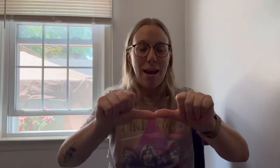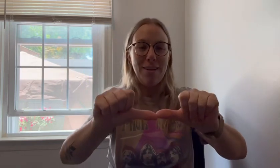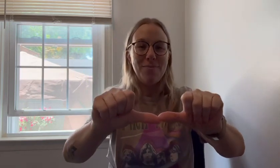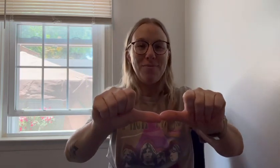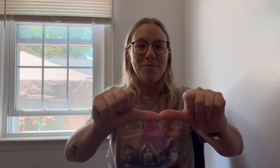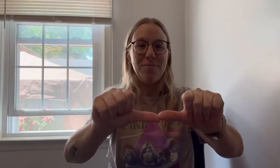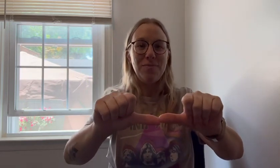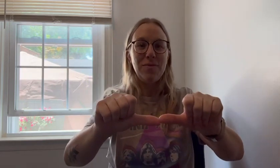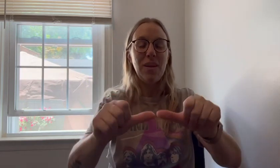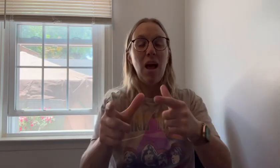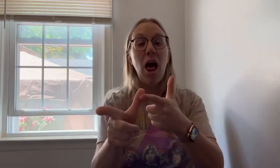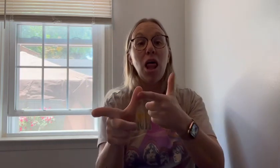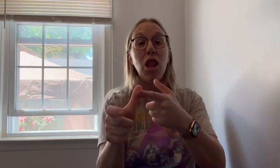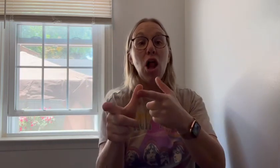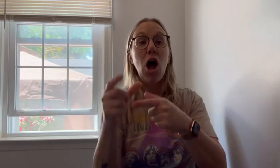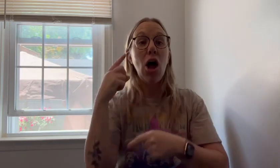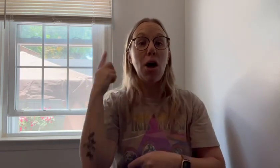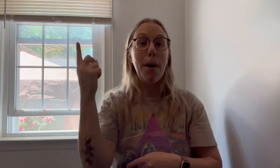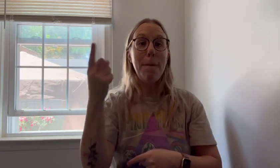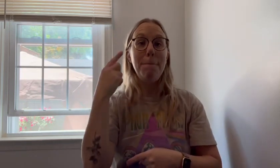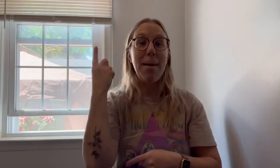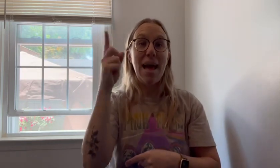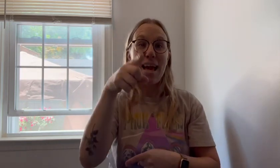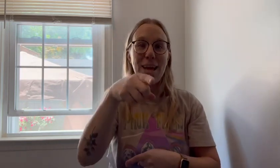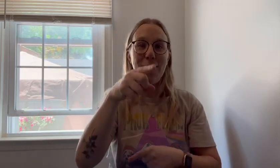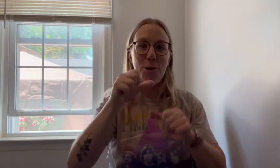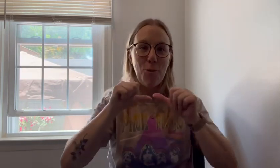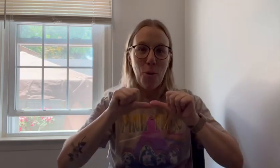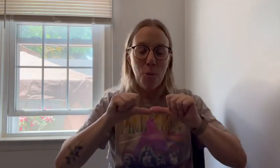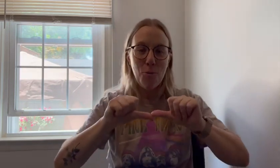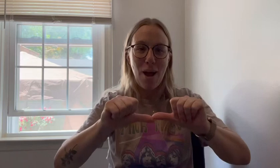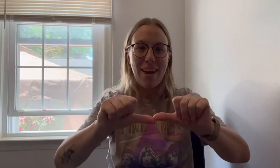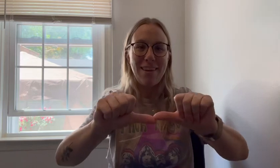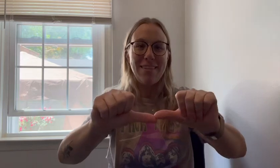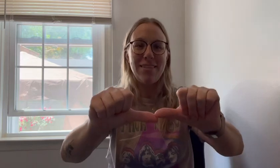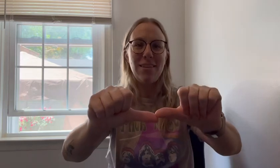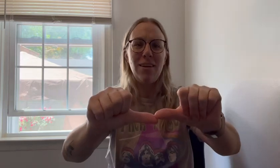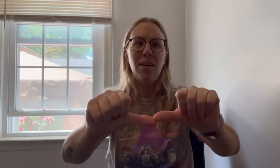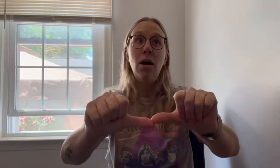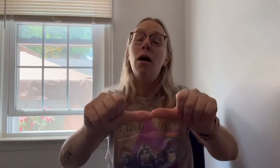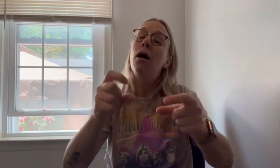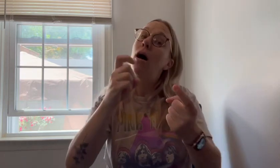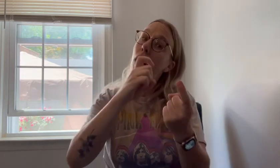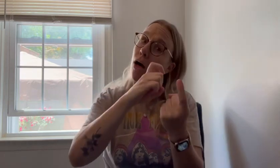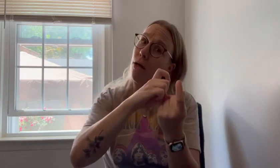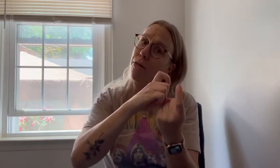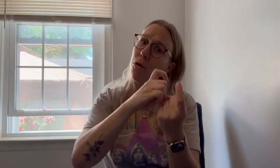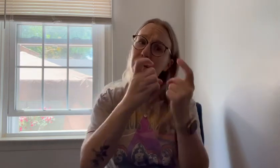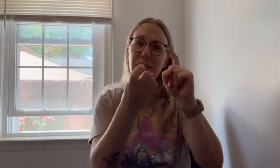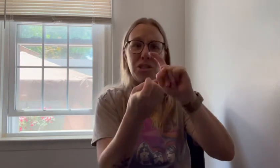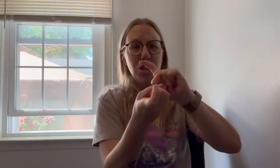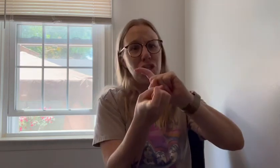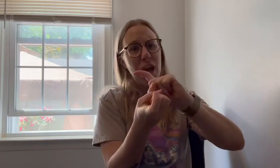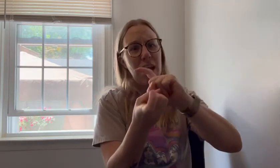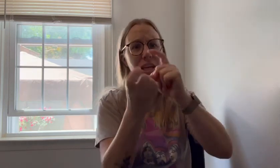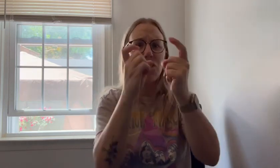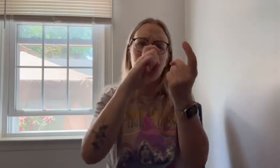Long May You Run. Although these changes,